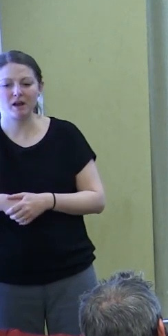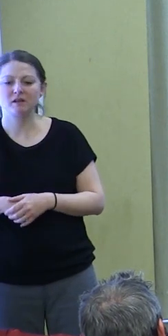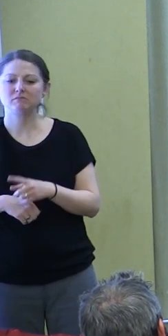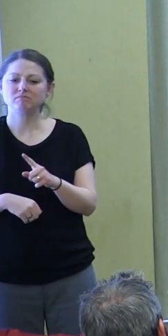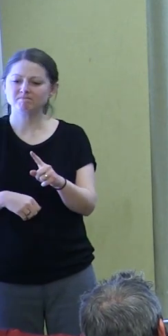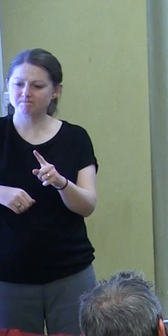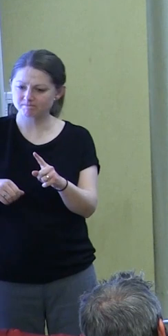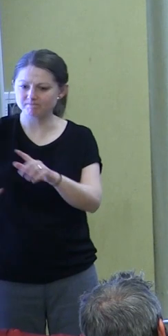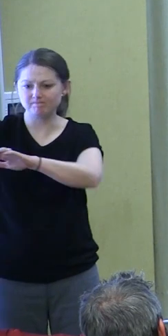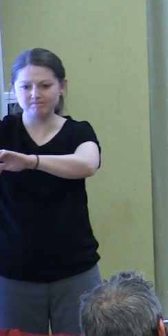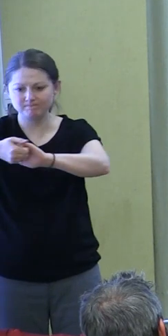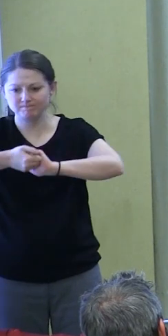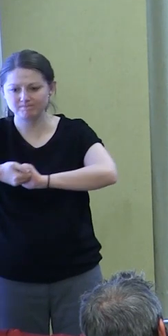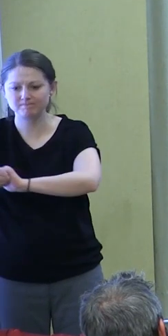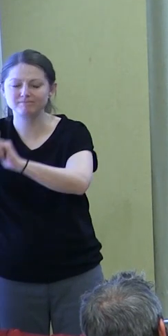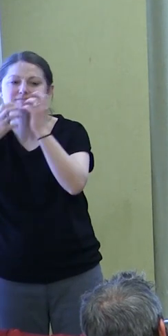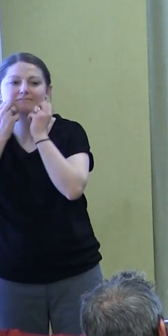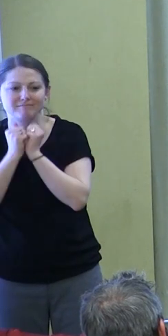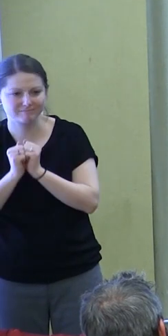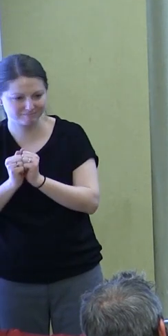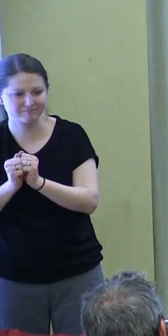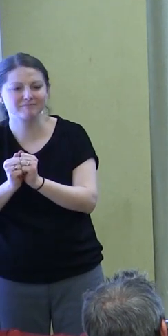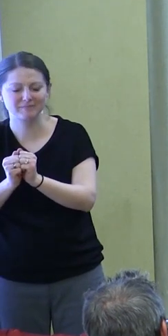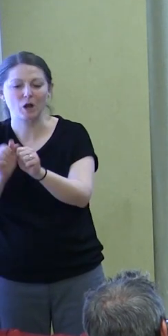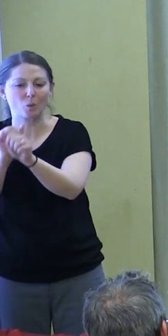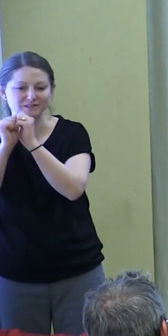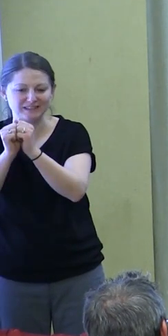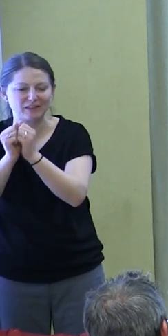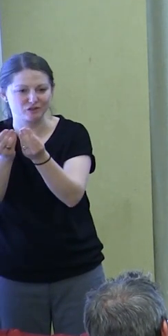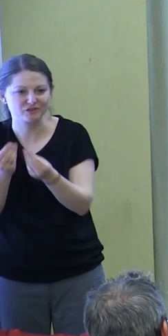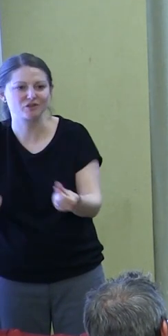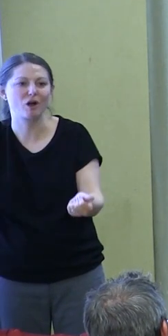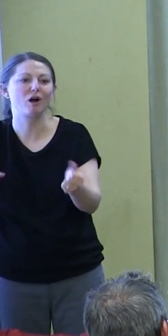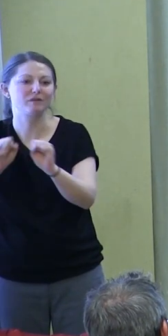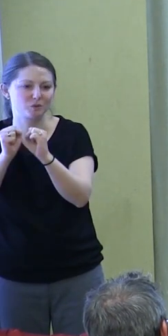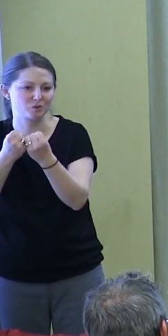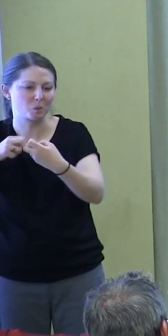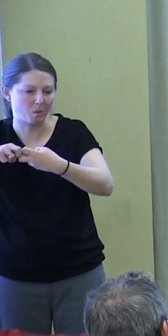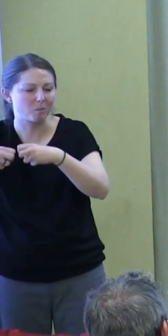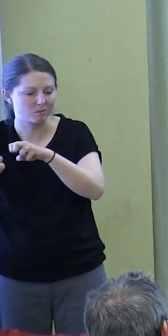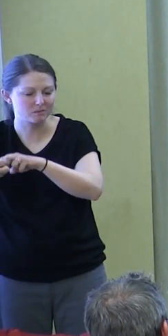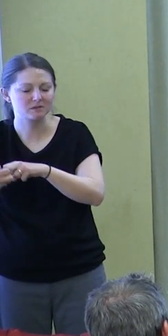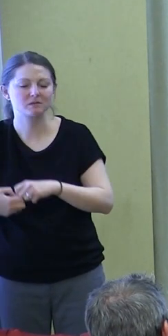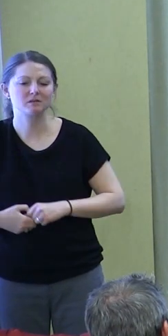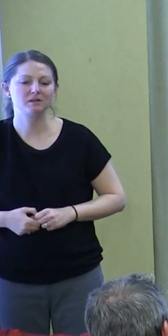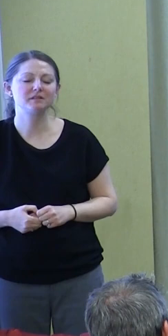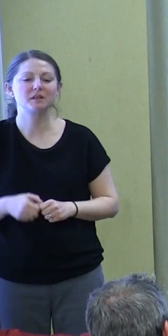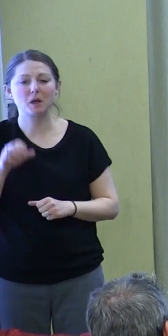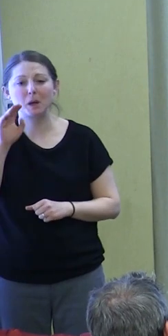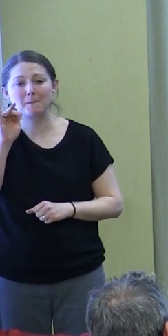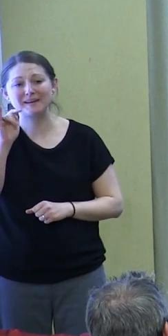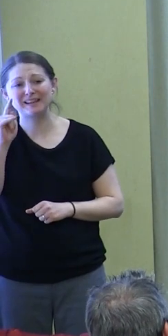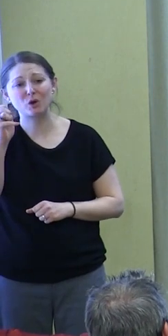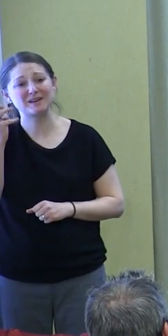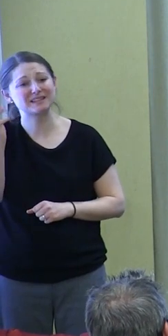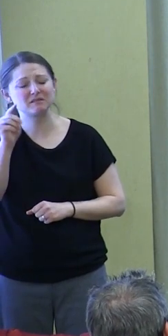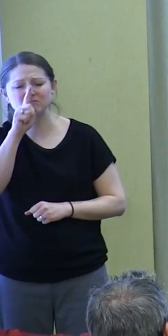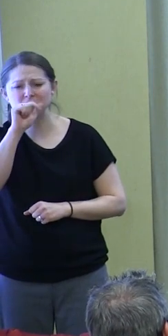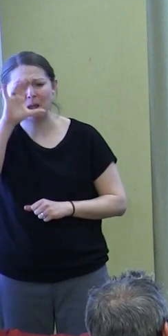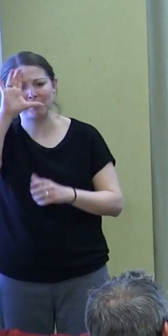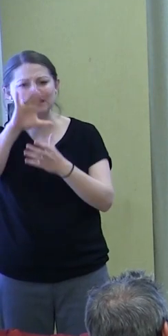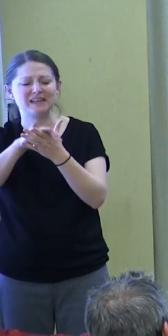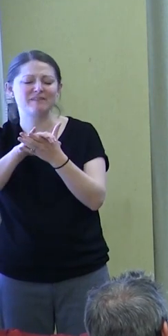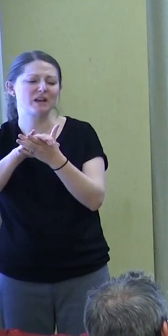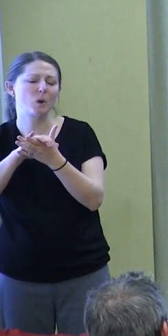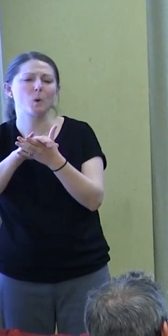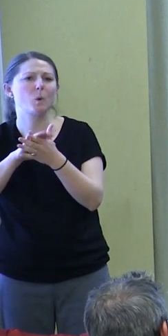to others who are working together to solve social problems. So this meliorism, it's not a belief in inevitable